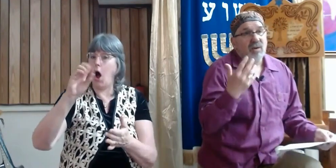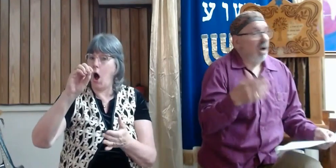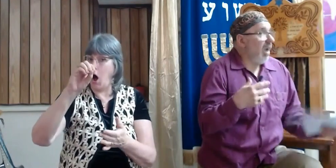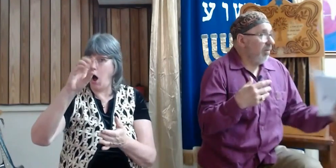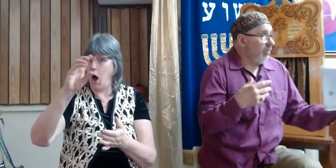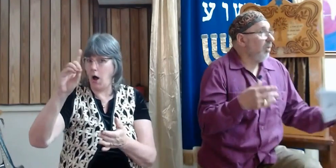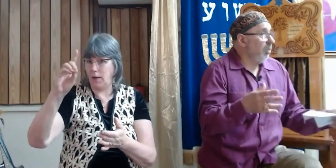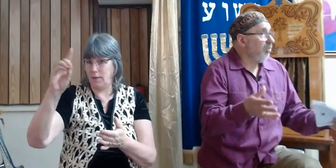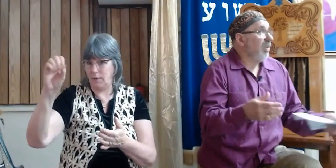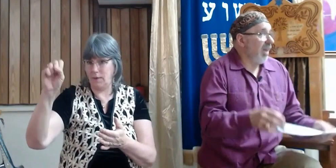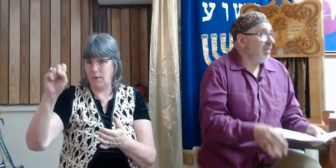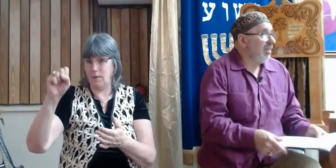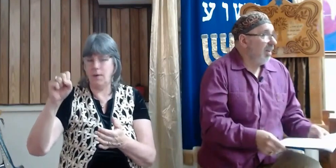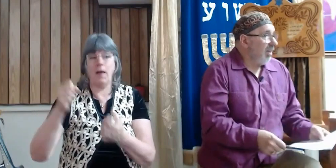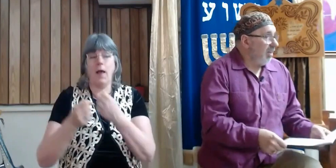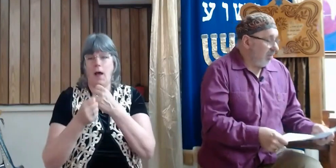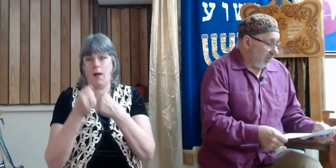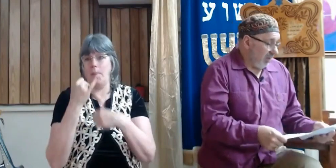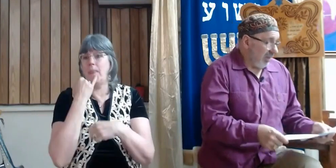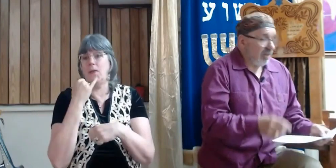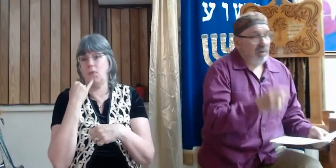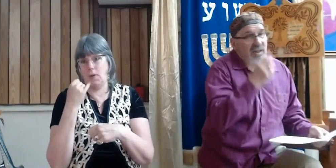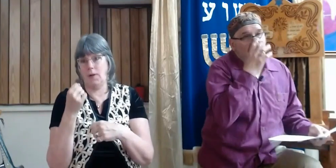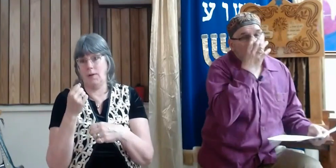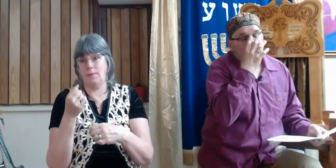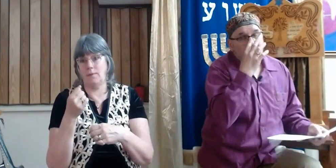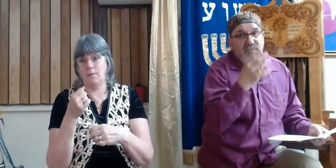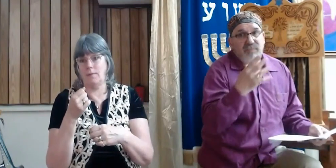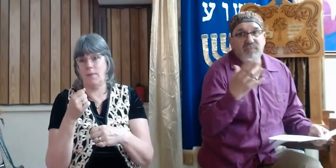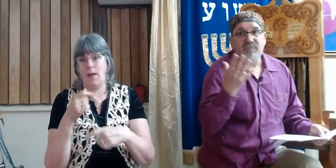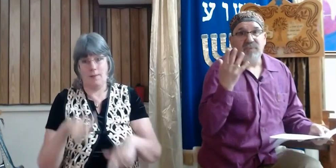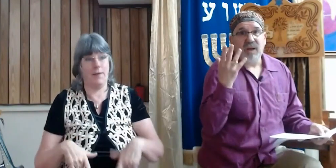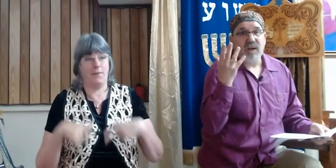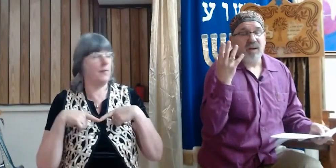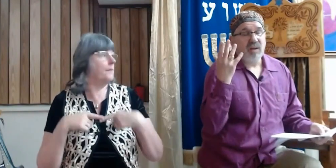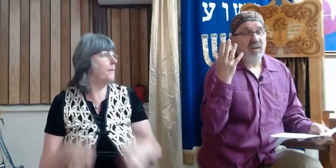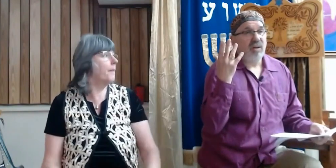I have the whole set. It's actually a